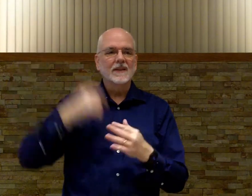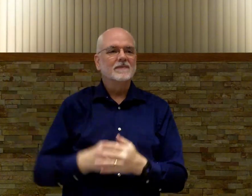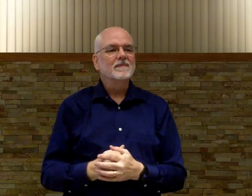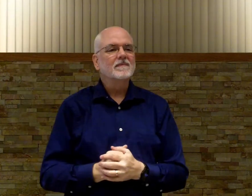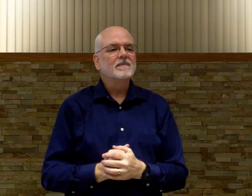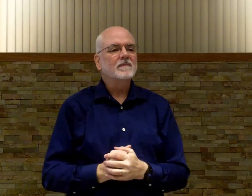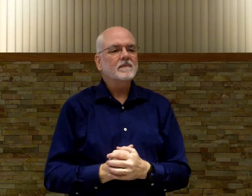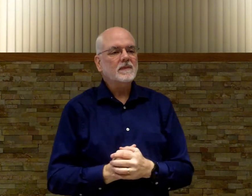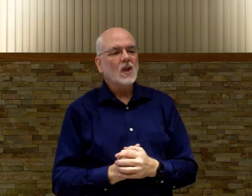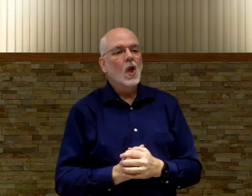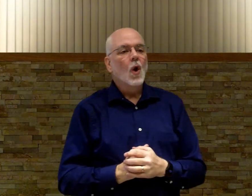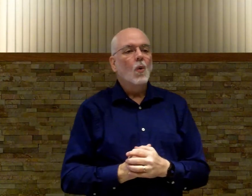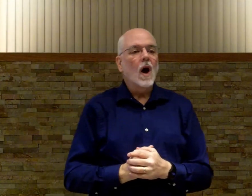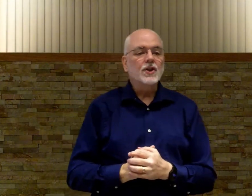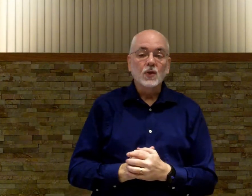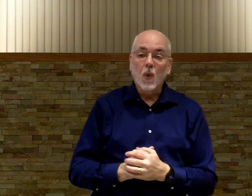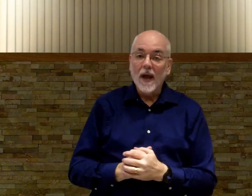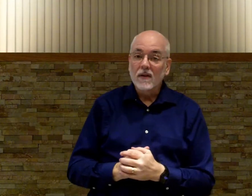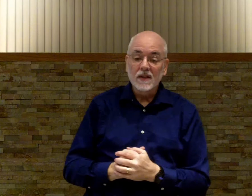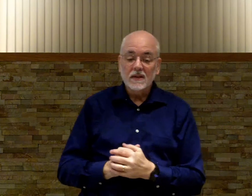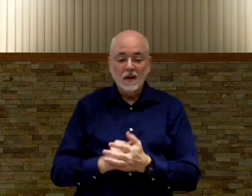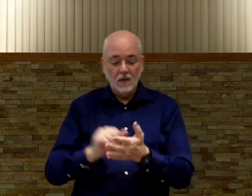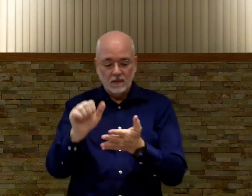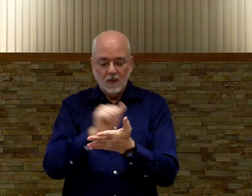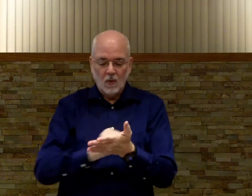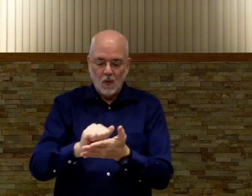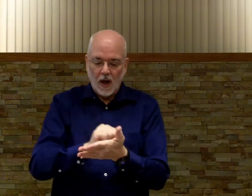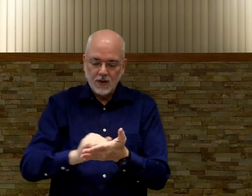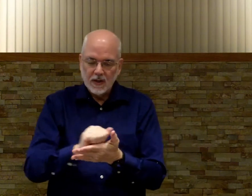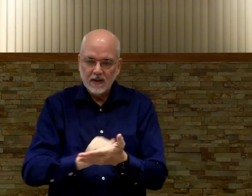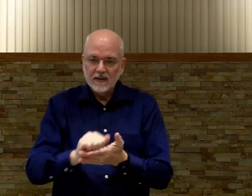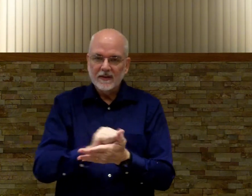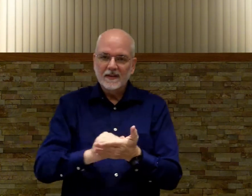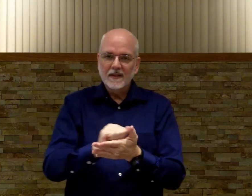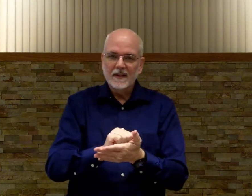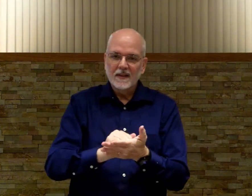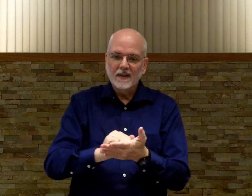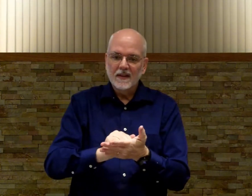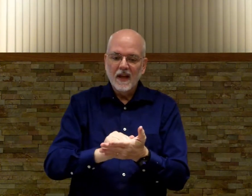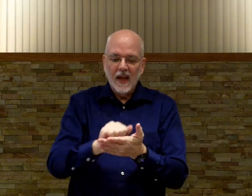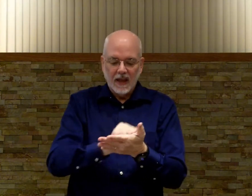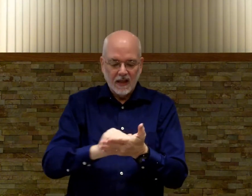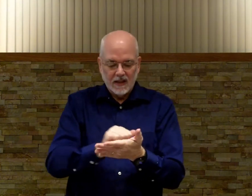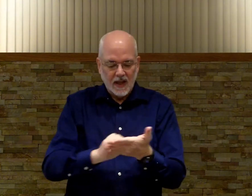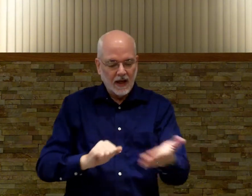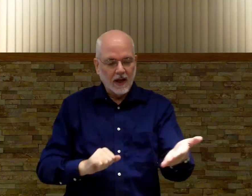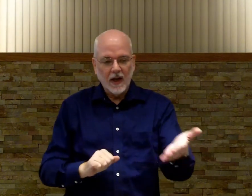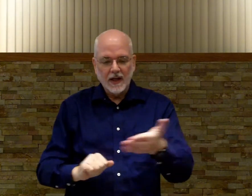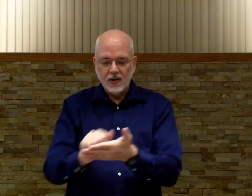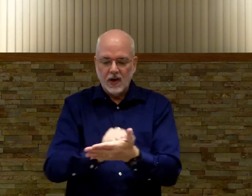washes whiter than snow washes kind of like you got a dish